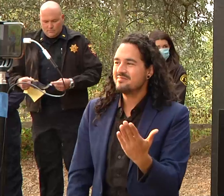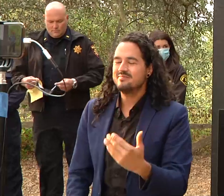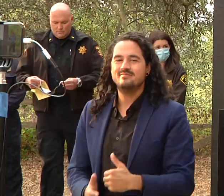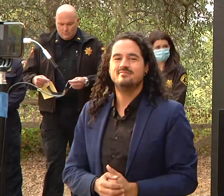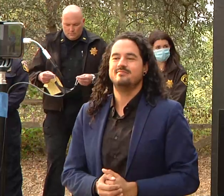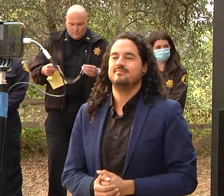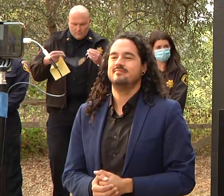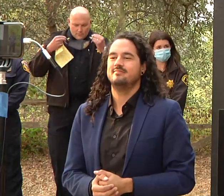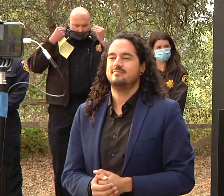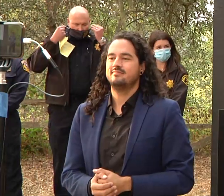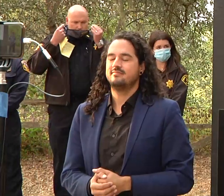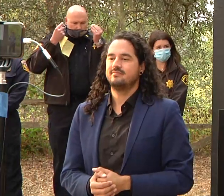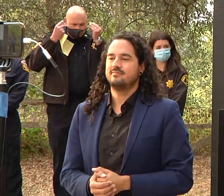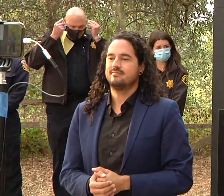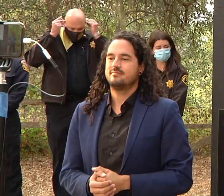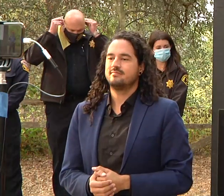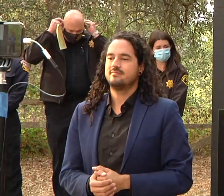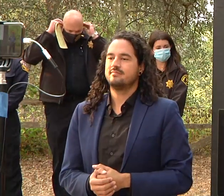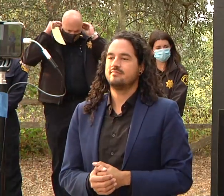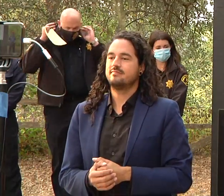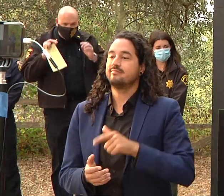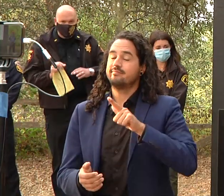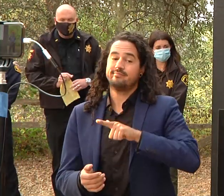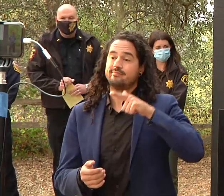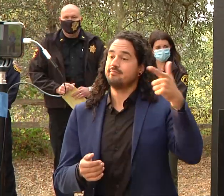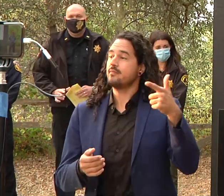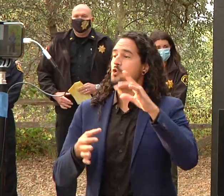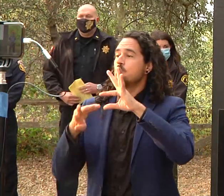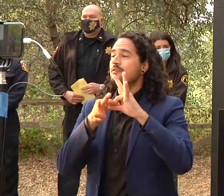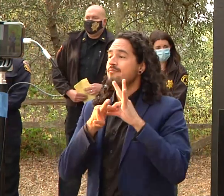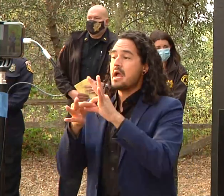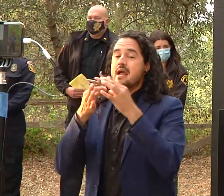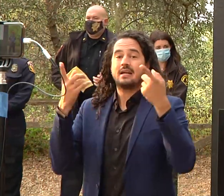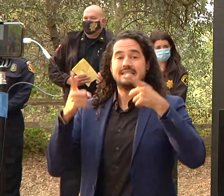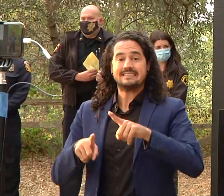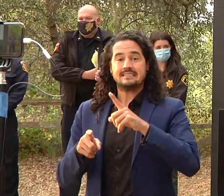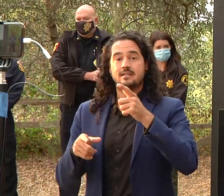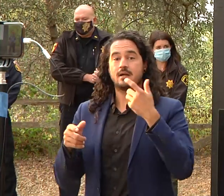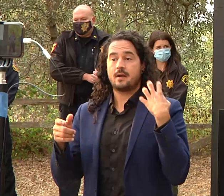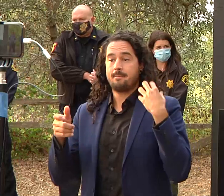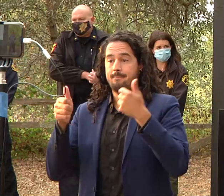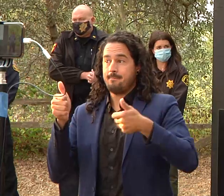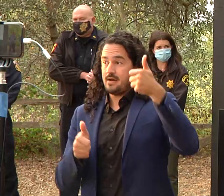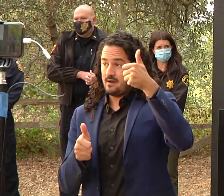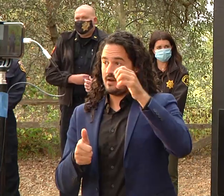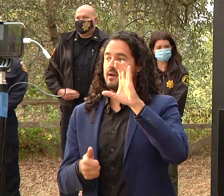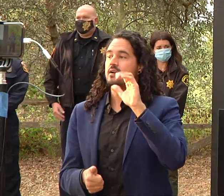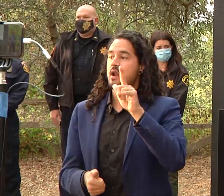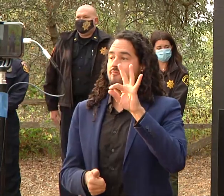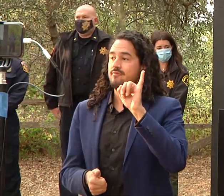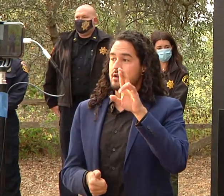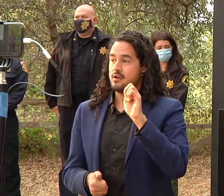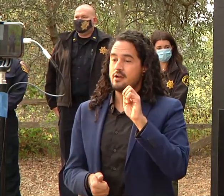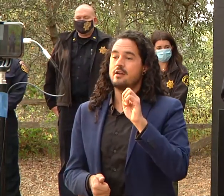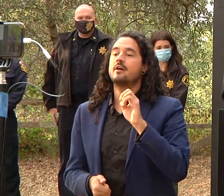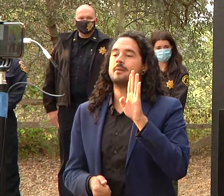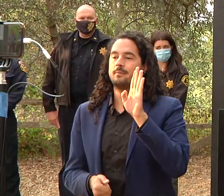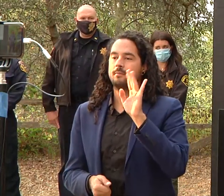speaking next on behalf of all the unified incident commanders here on the incident is cal fire incident management team 3 ic billy c